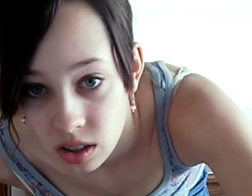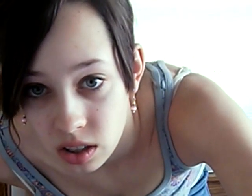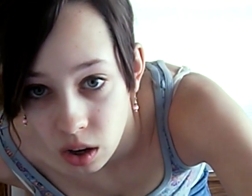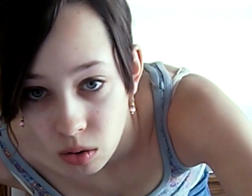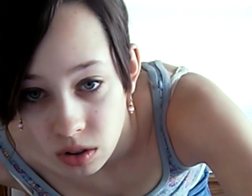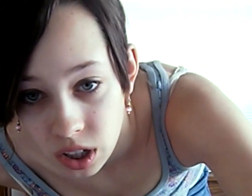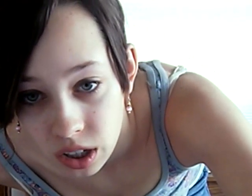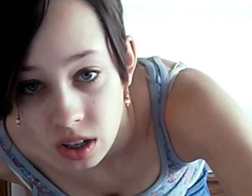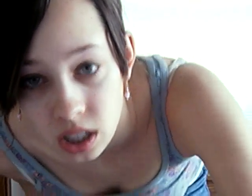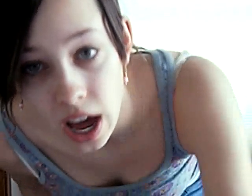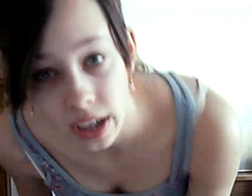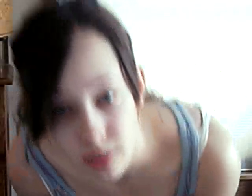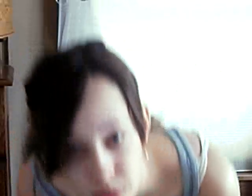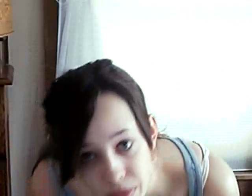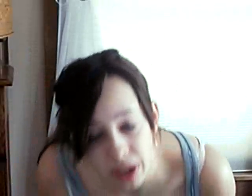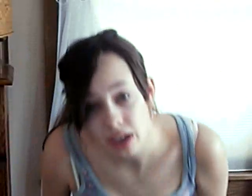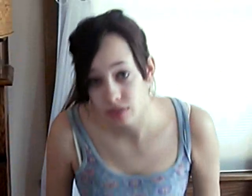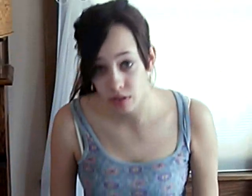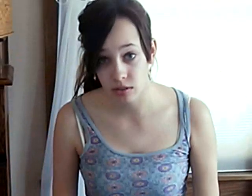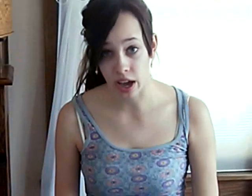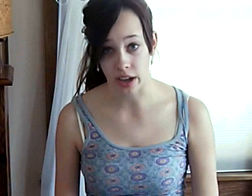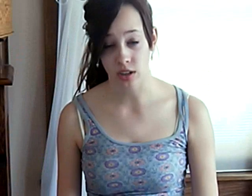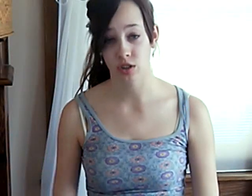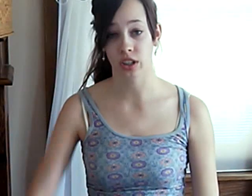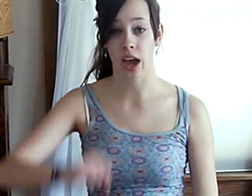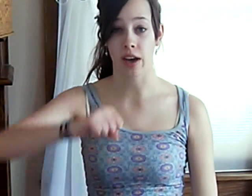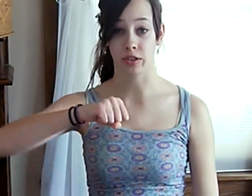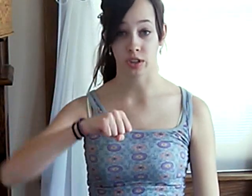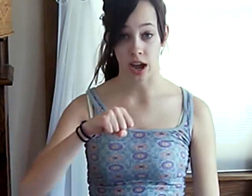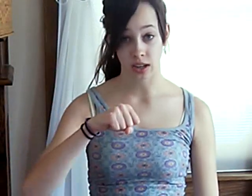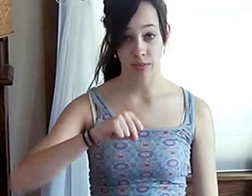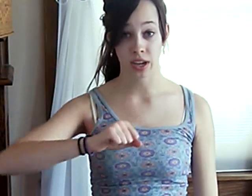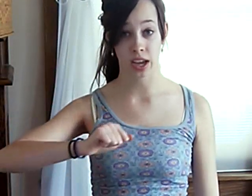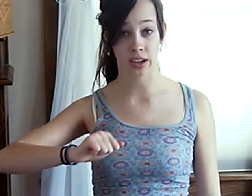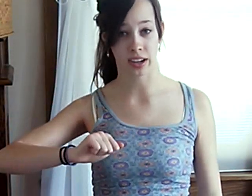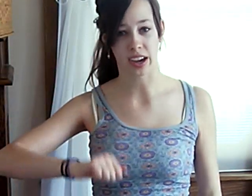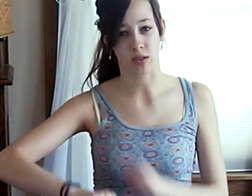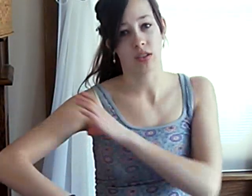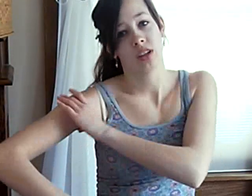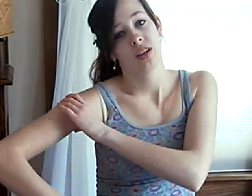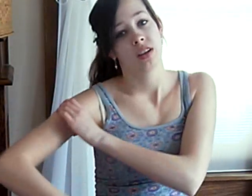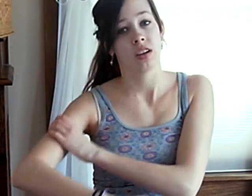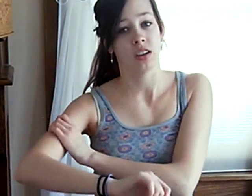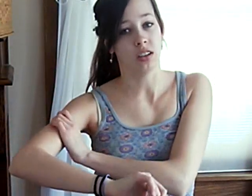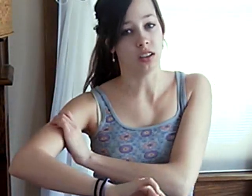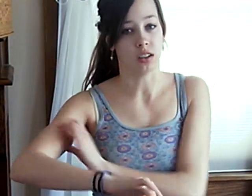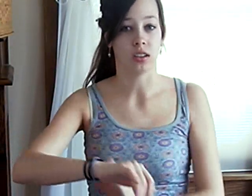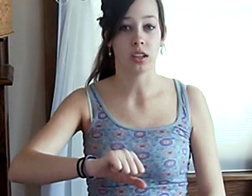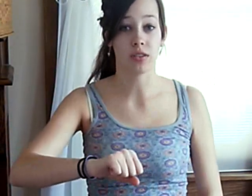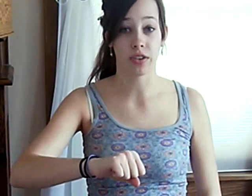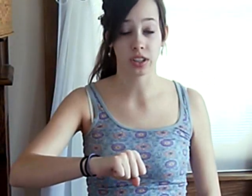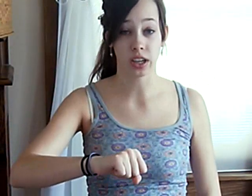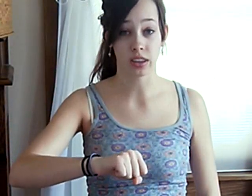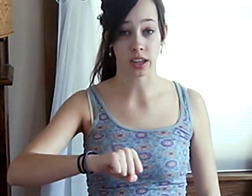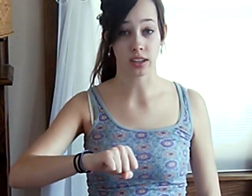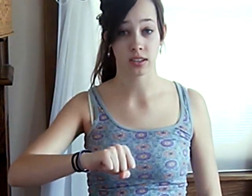So, turn the lock and put my headphones on. So, you're to have your non-dominant hand in a fist like this,